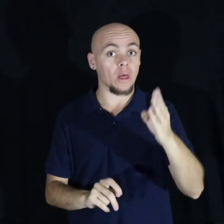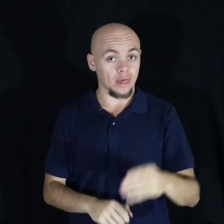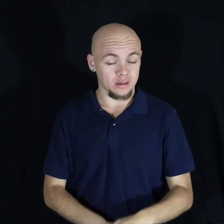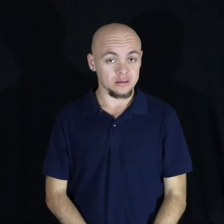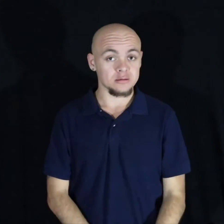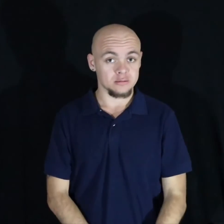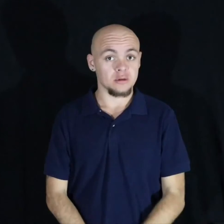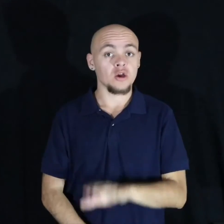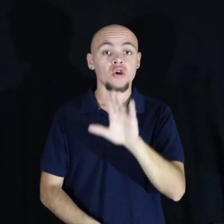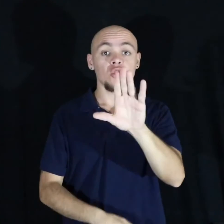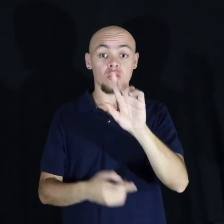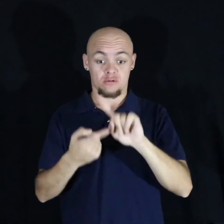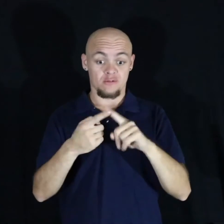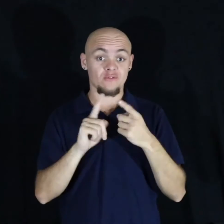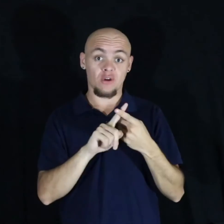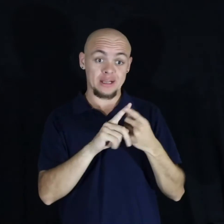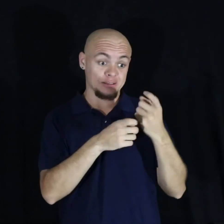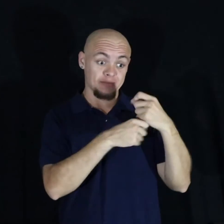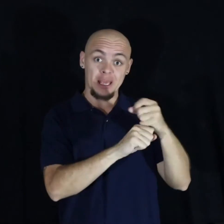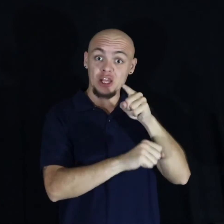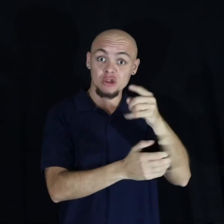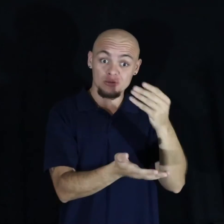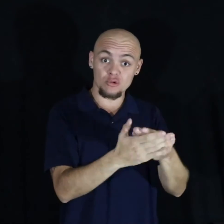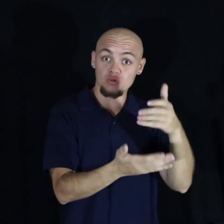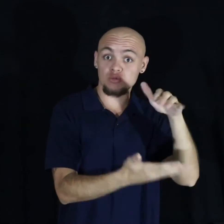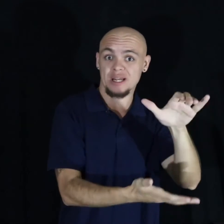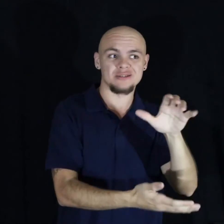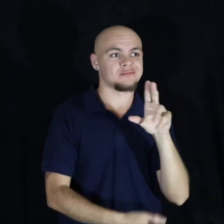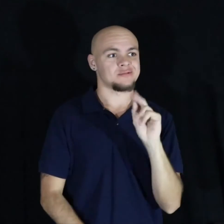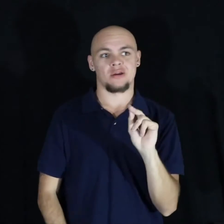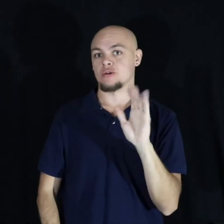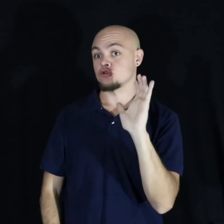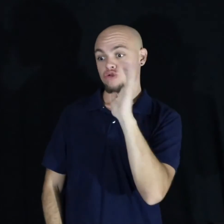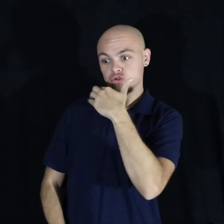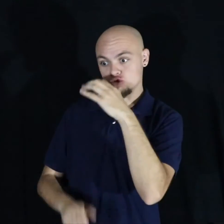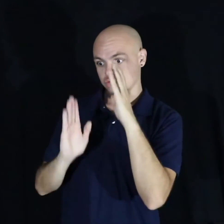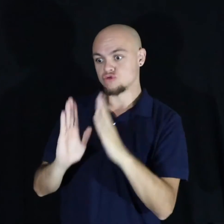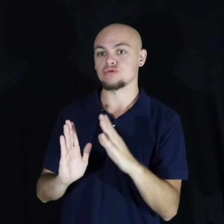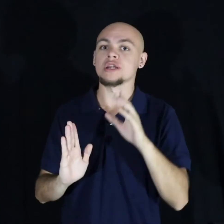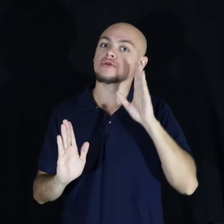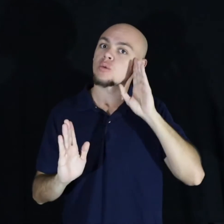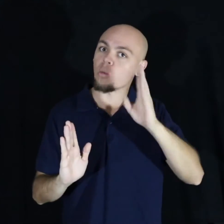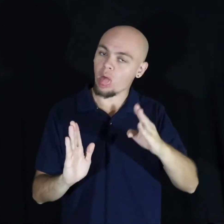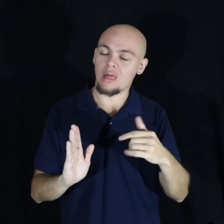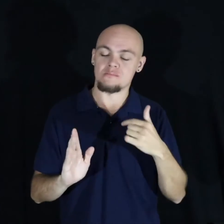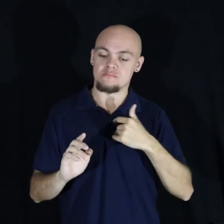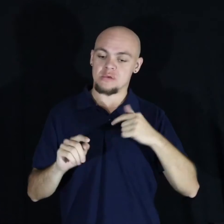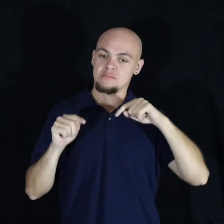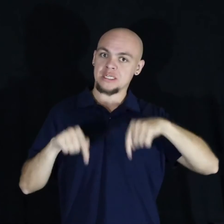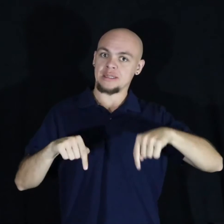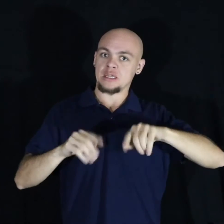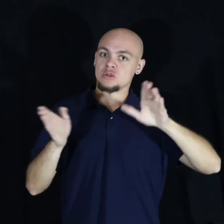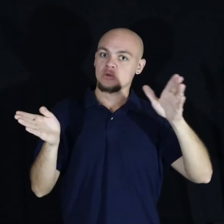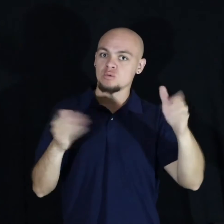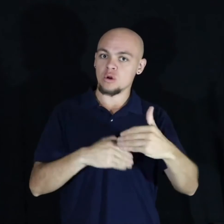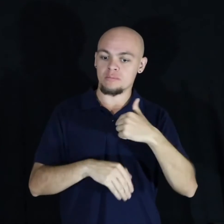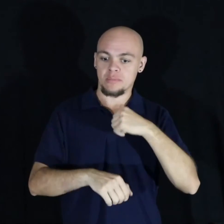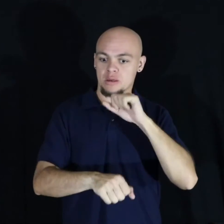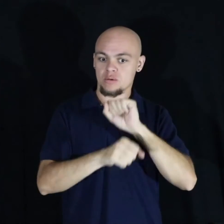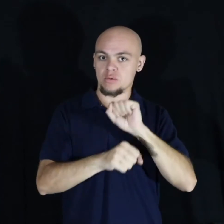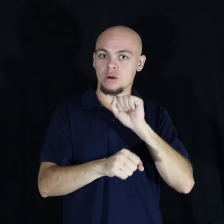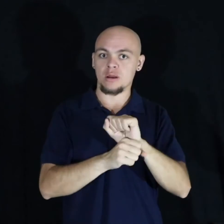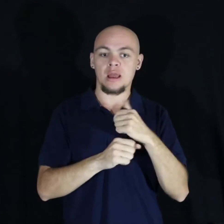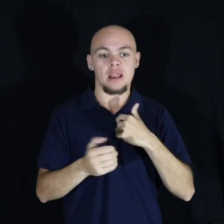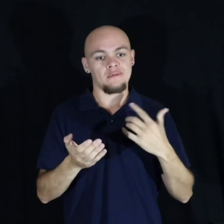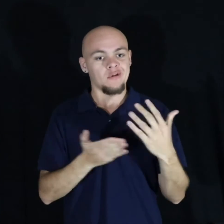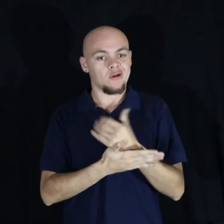Your friends are not going to make you rich. Strangers will. I've been in this room just working it. I've made at least a